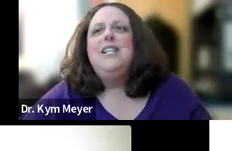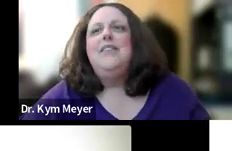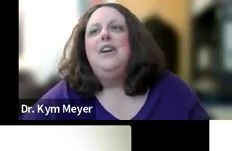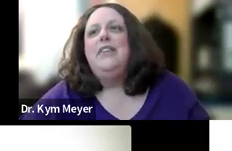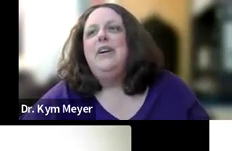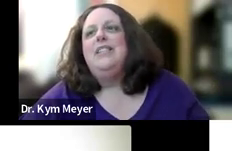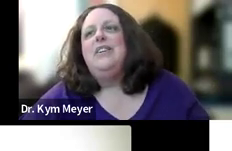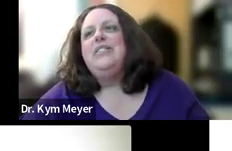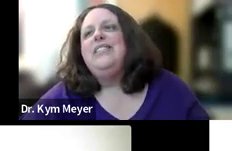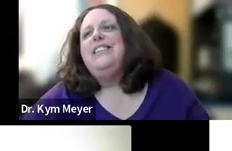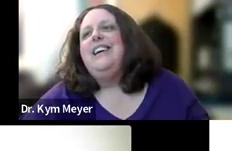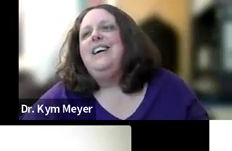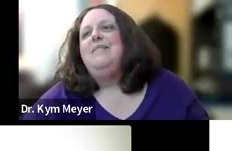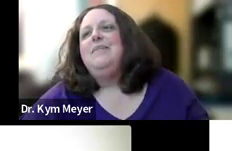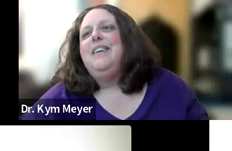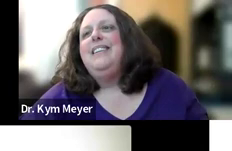for deaf and hard of hearing adults.